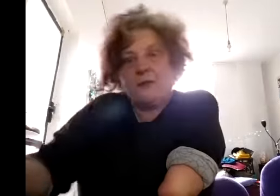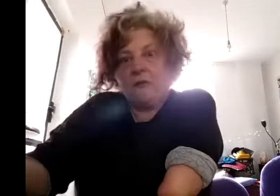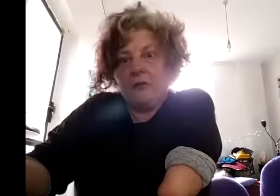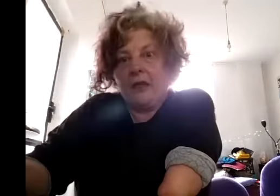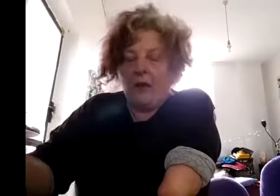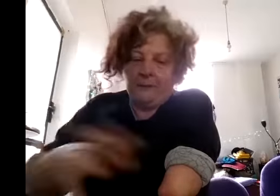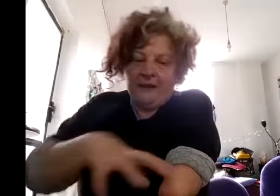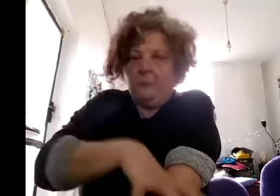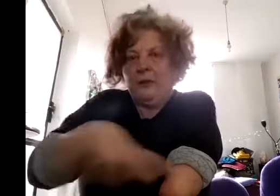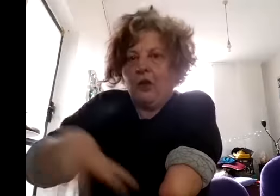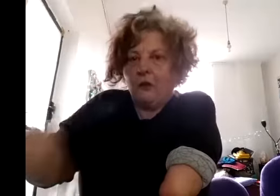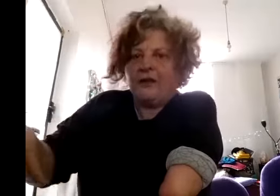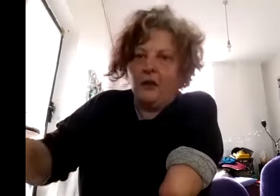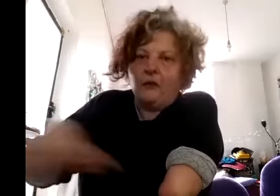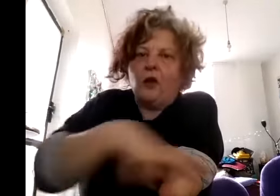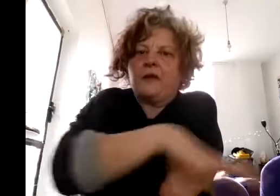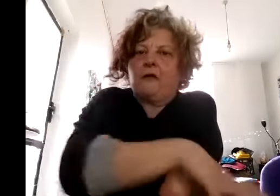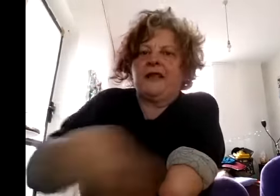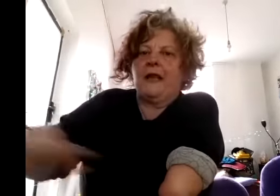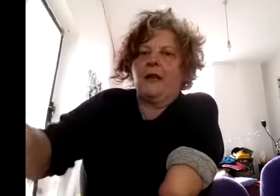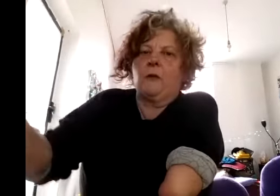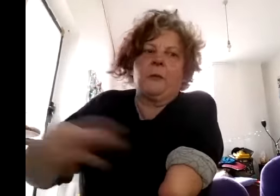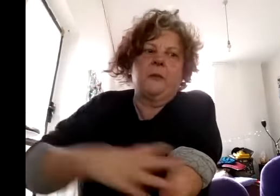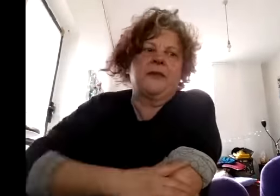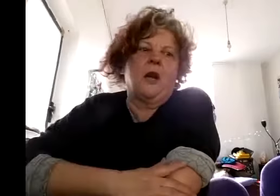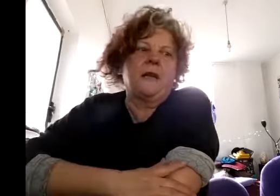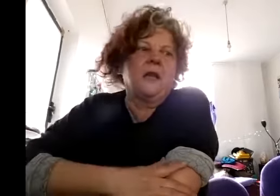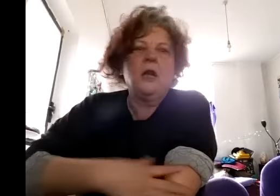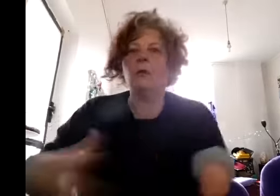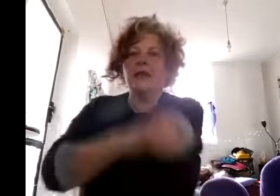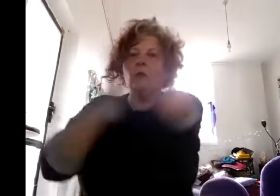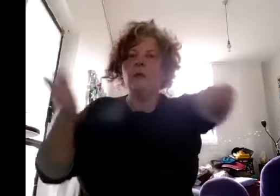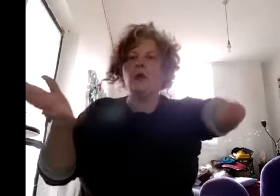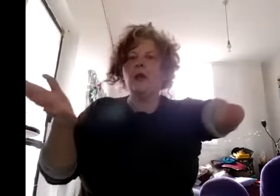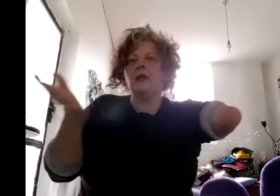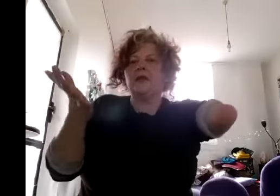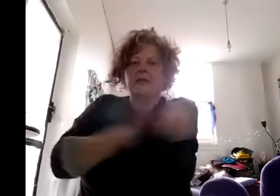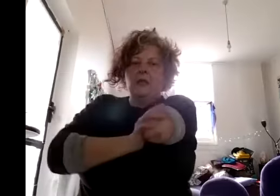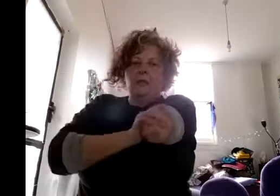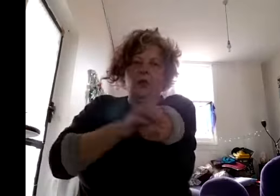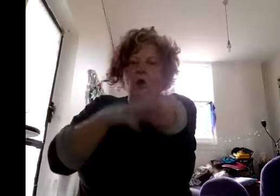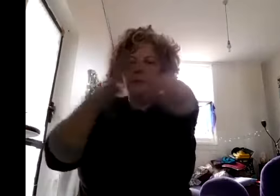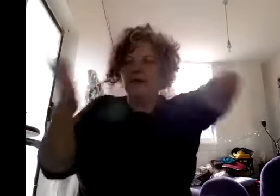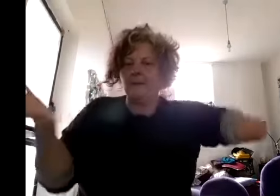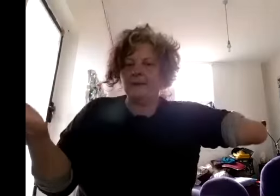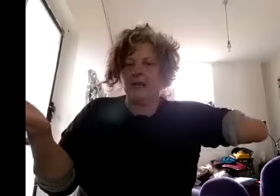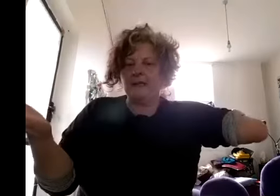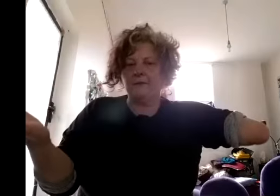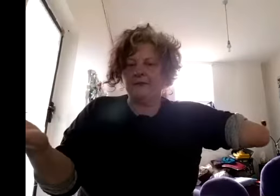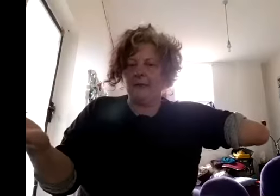really quite expensive but you know certain shows across the year that we would publicize we were saying well we're not only just you know opening up this space for disabled